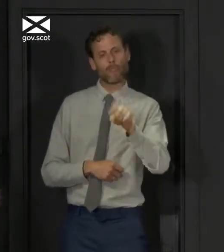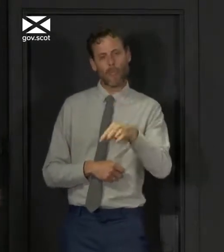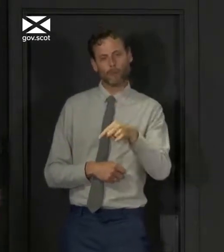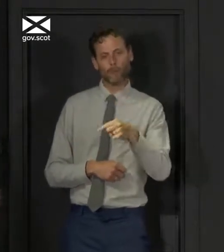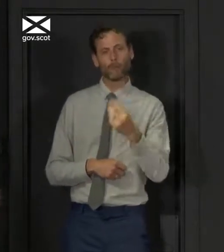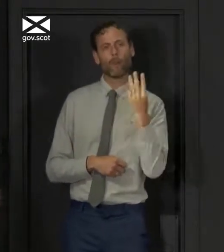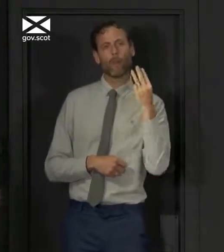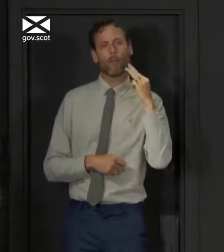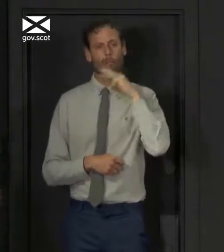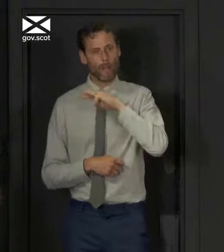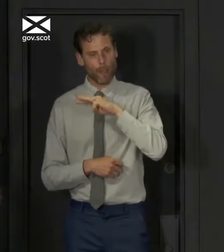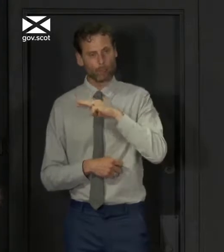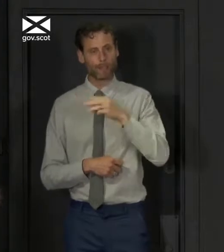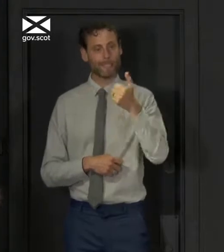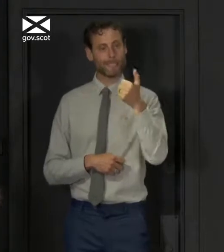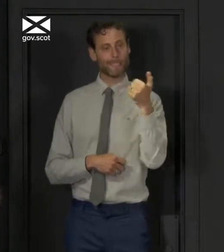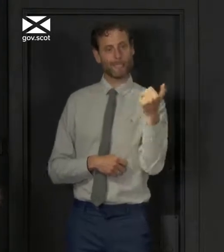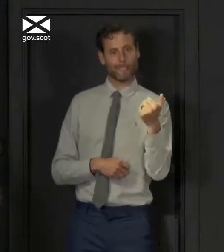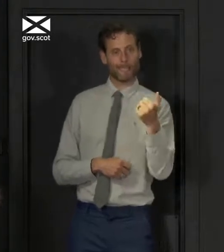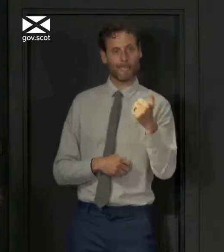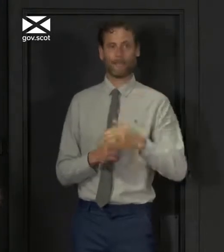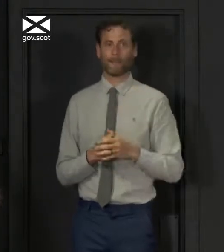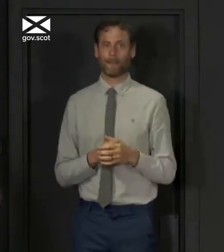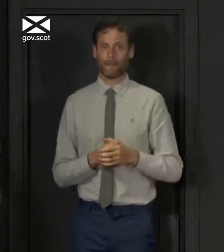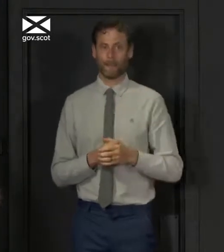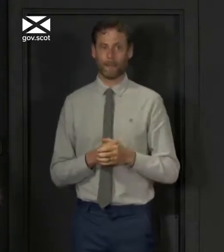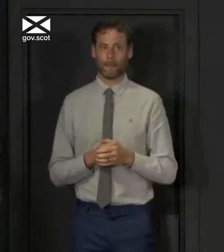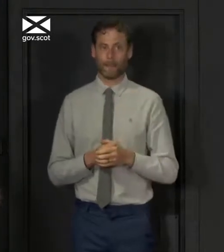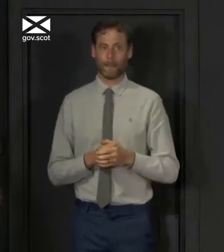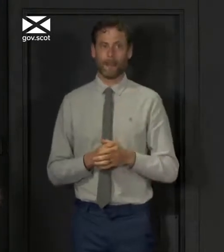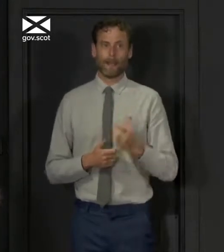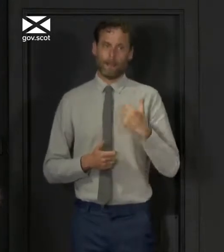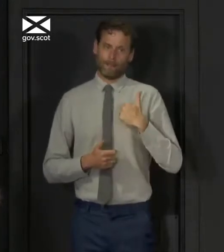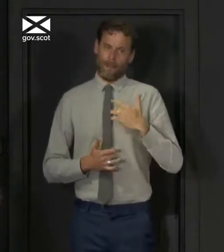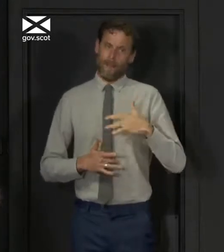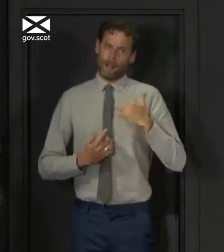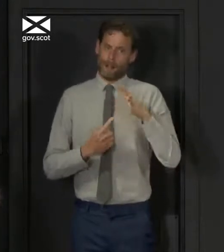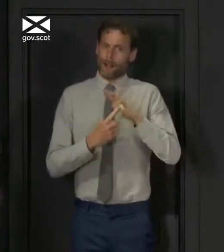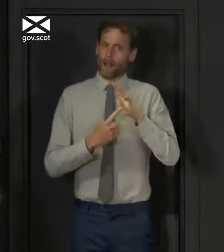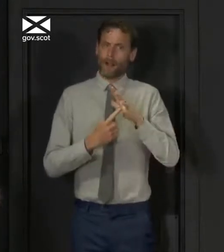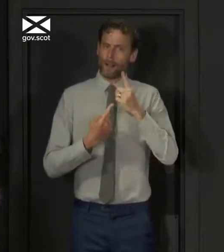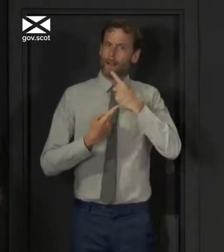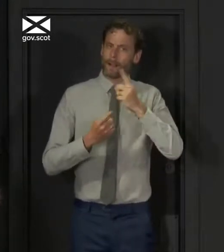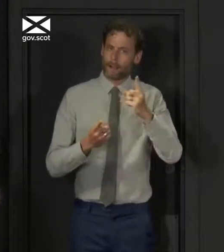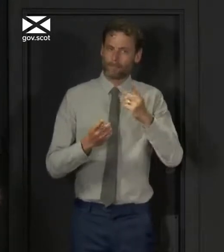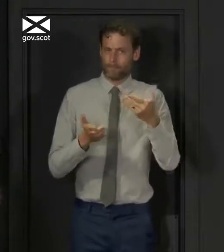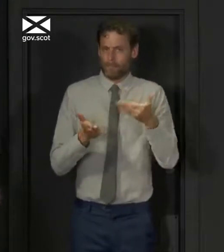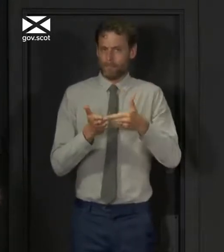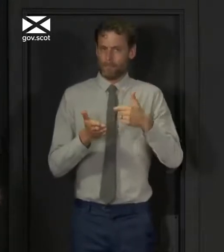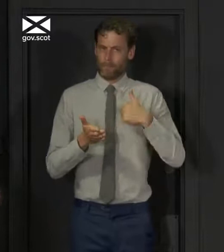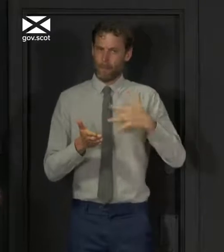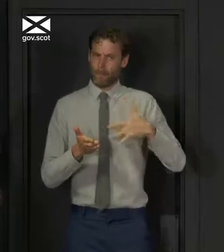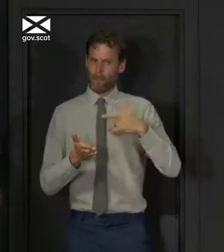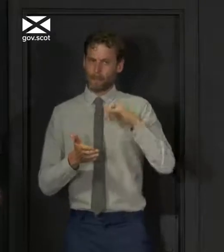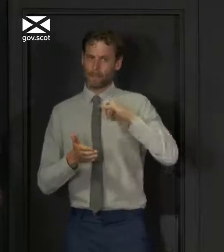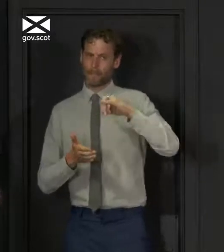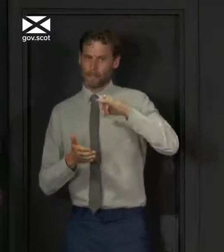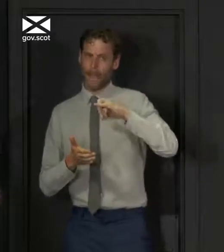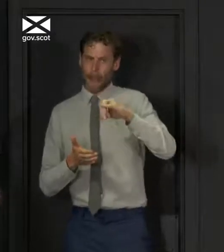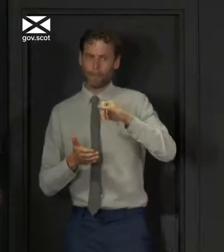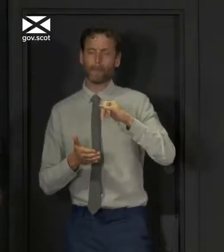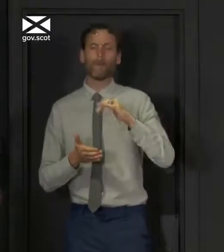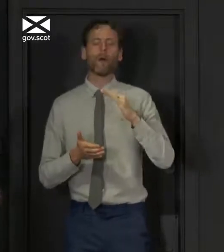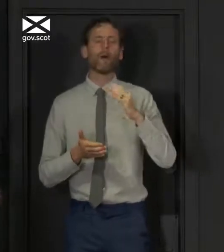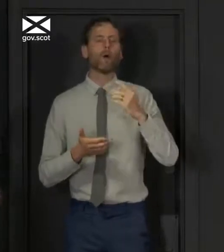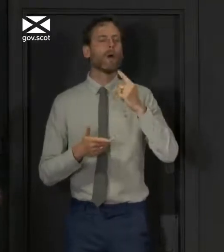,316. Now, I feel very strongly, as I'm sure you do, particularly today as we start